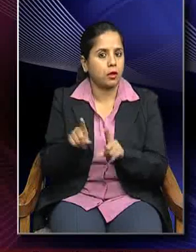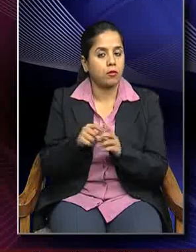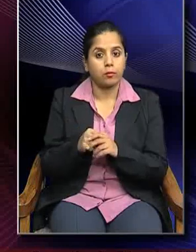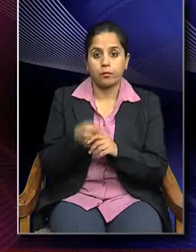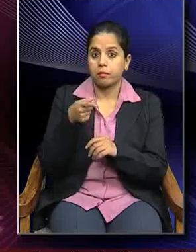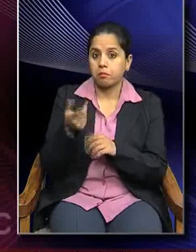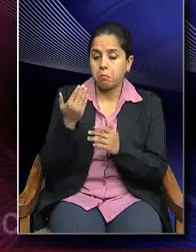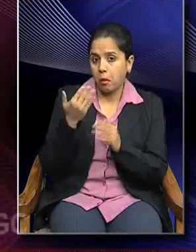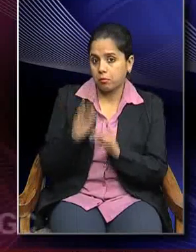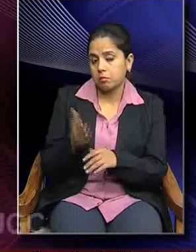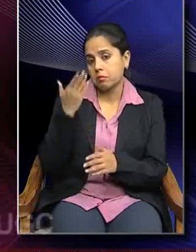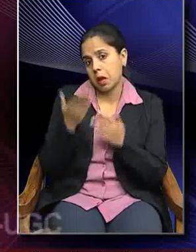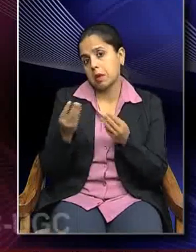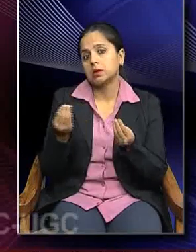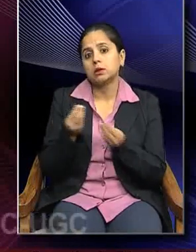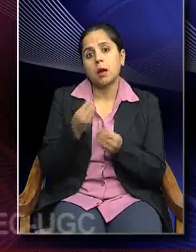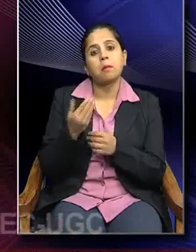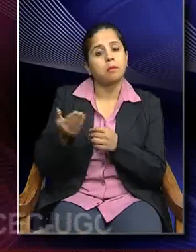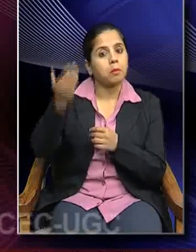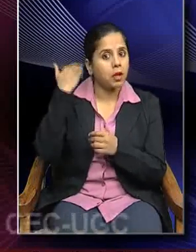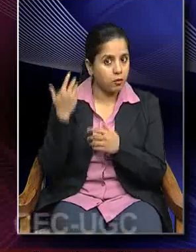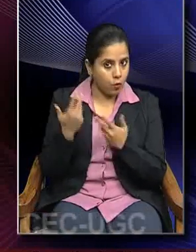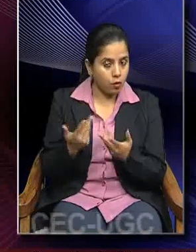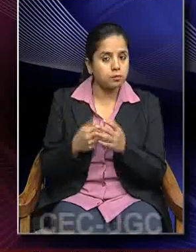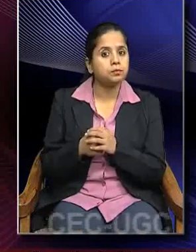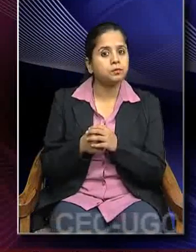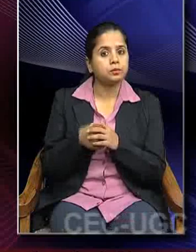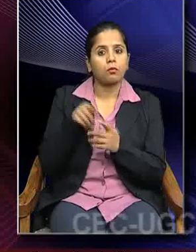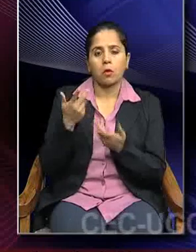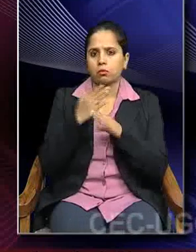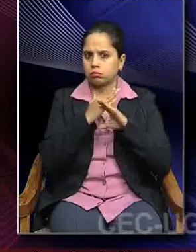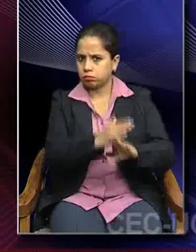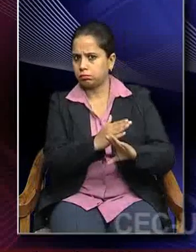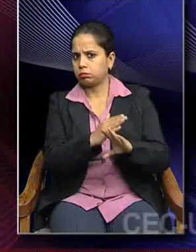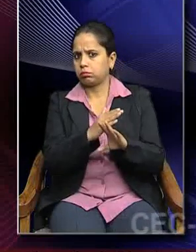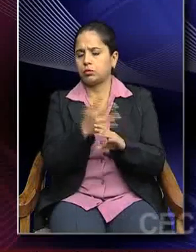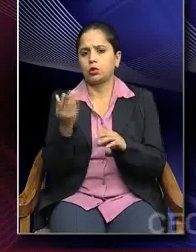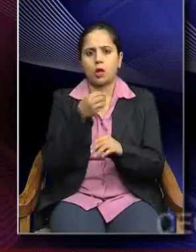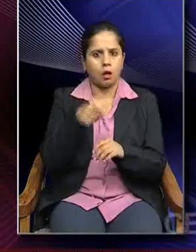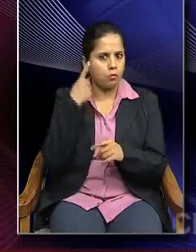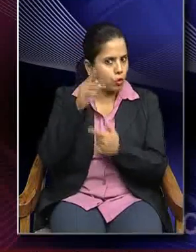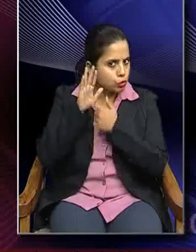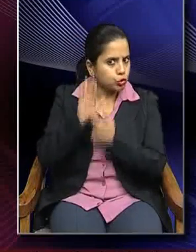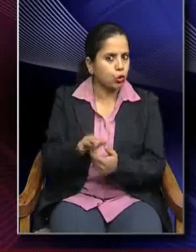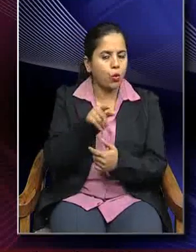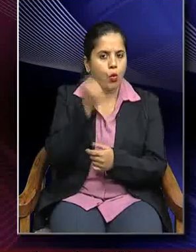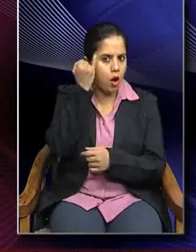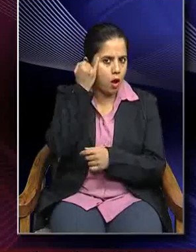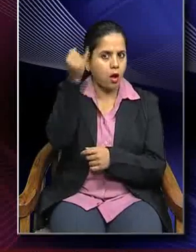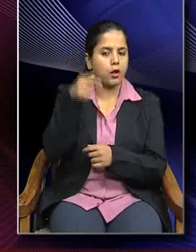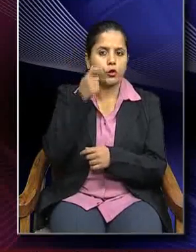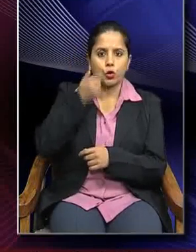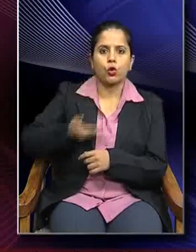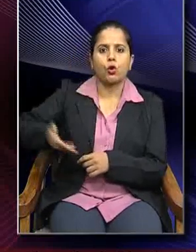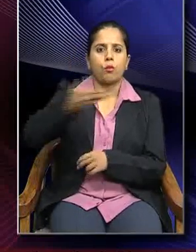there been some kind of a ban on representing these ideas in human